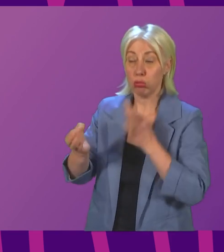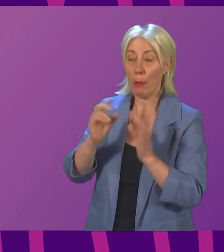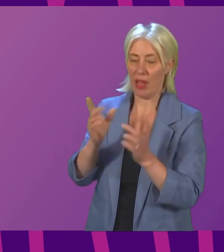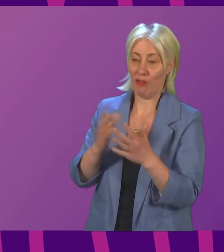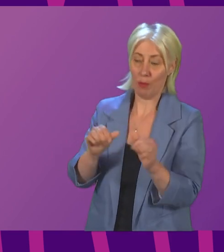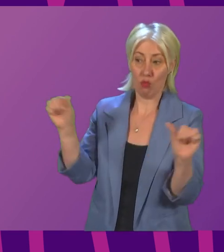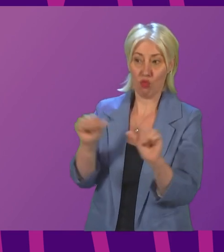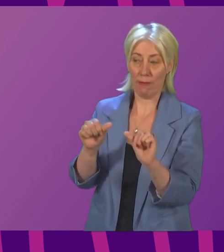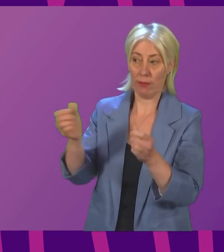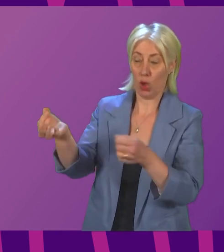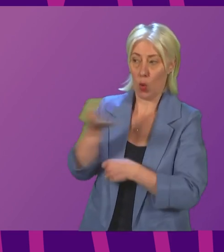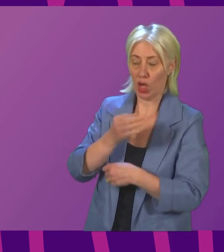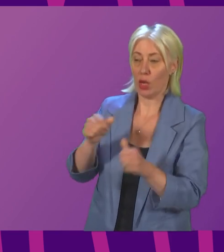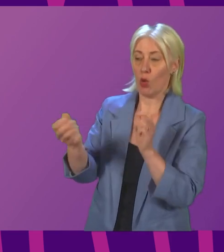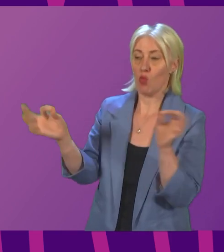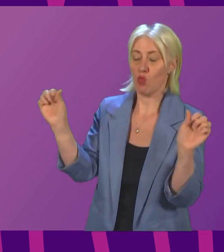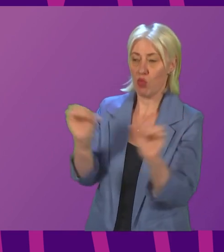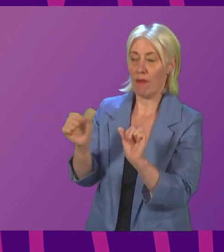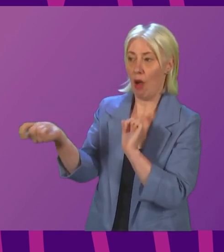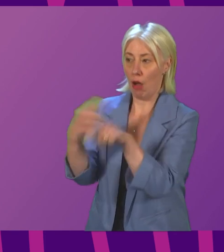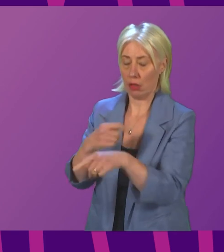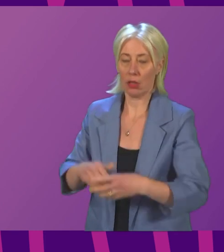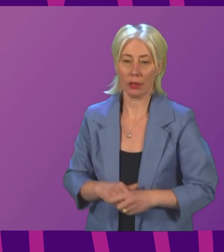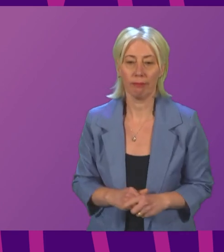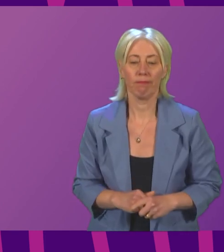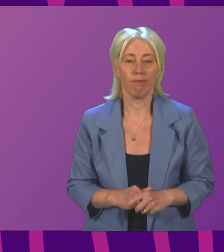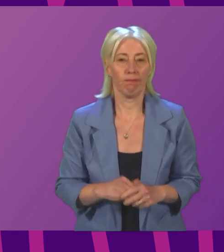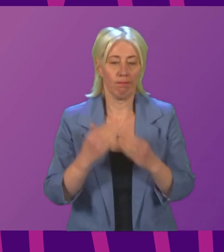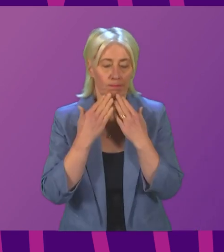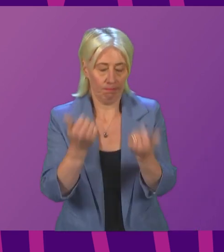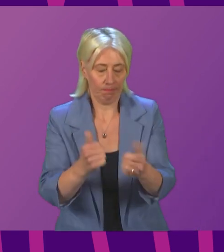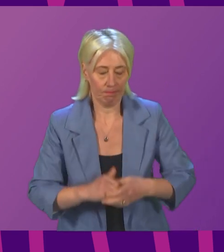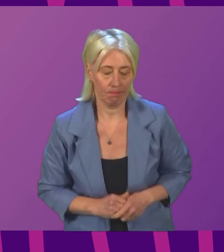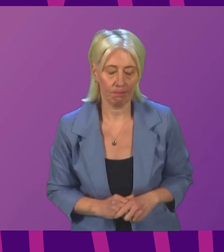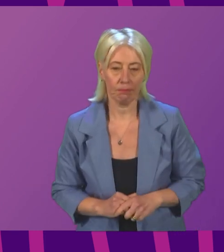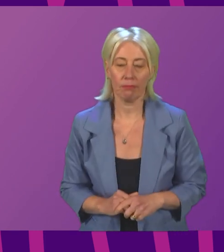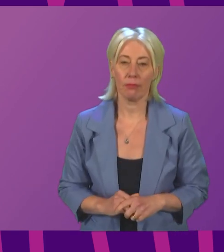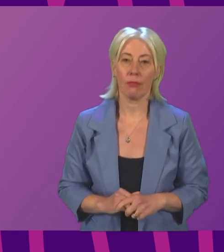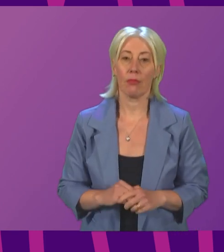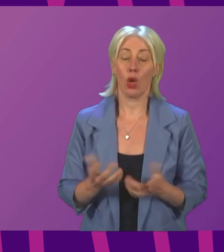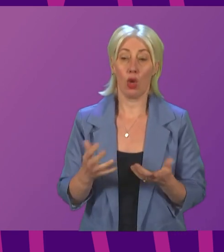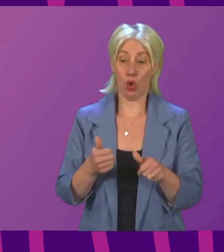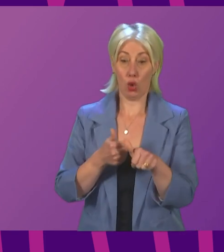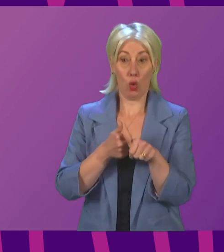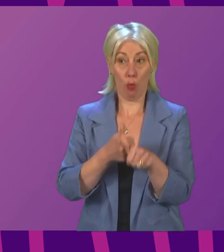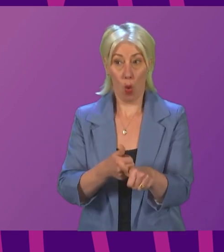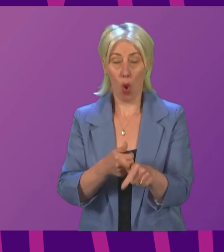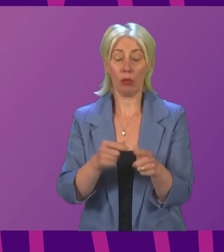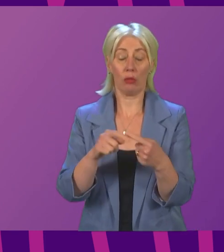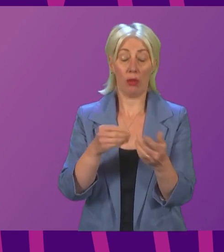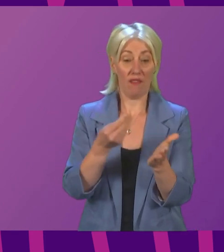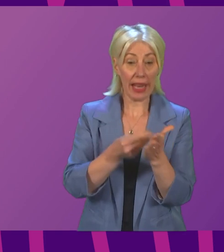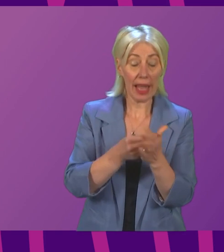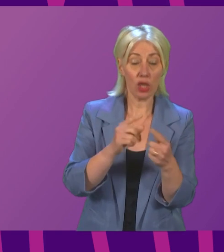answers, please. I call Colette Stevenson to be followed by Liam Kerr. Thank you, President and Officer. Support, both financial and